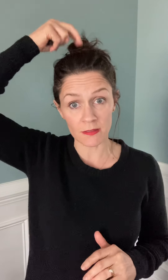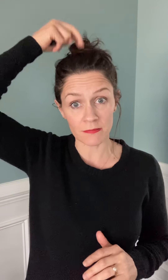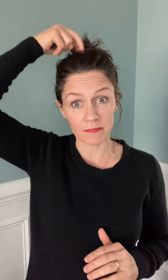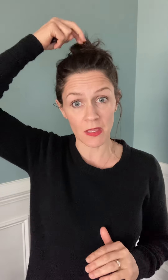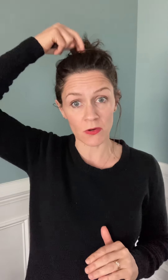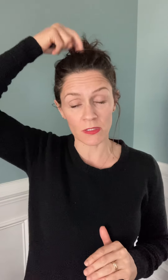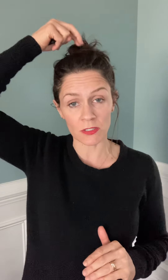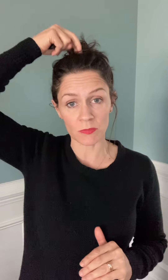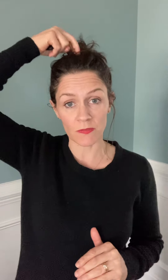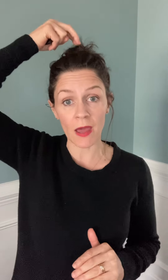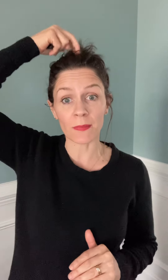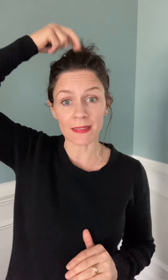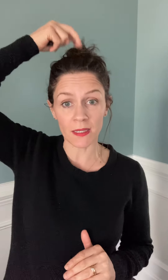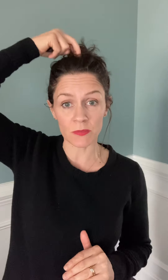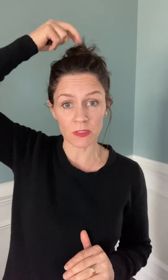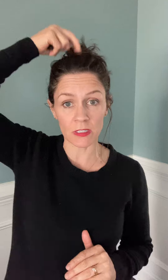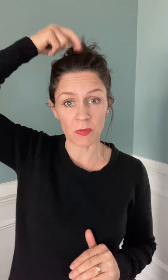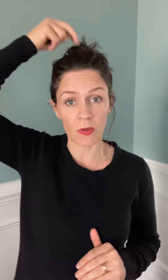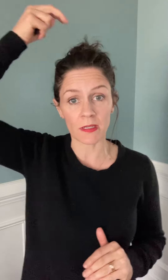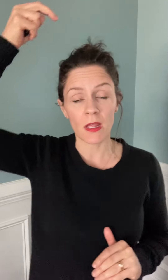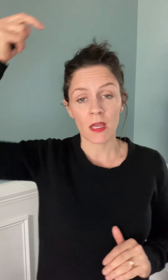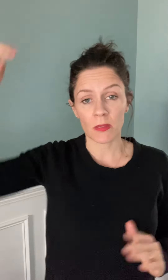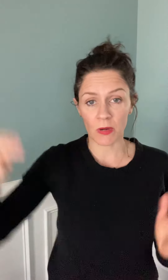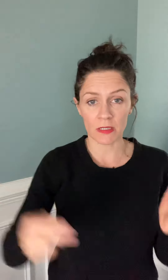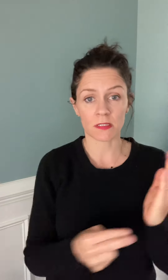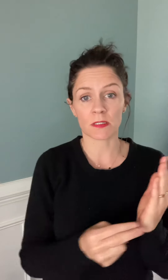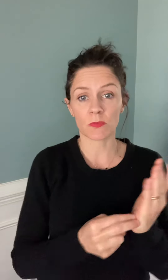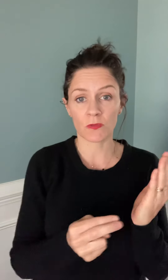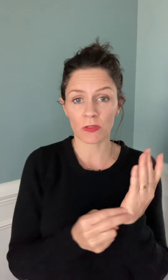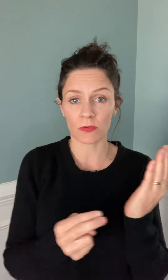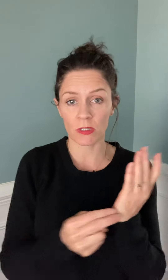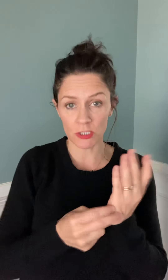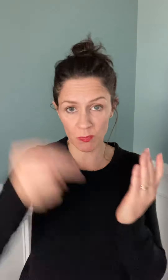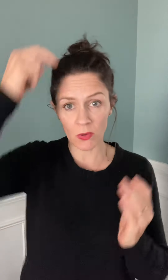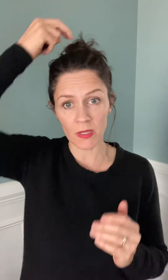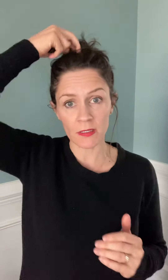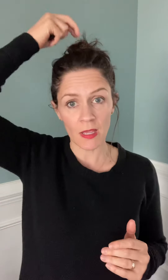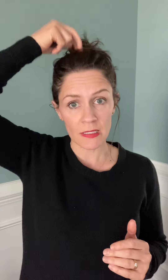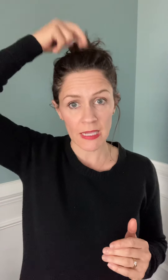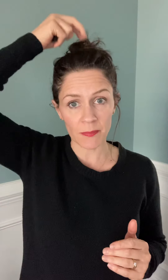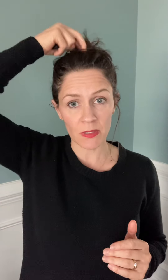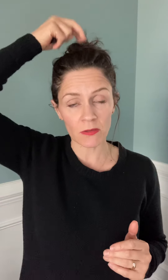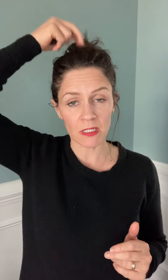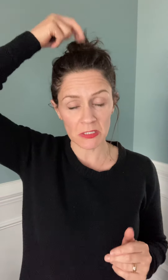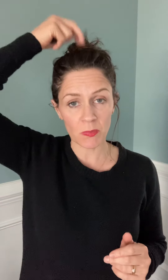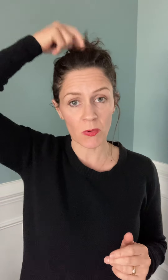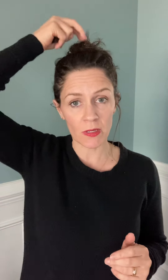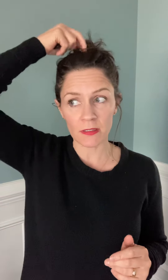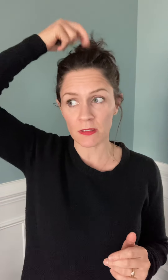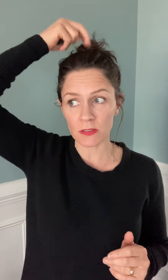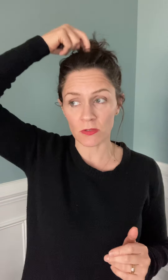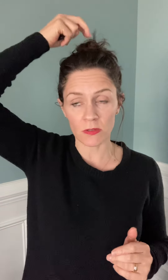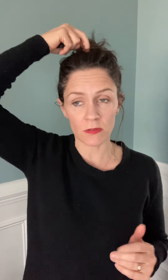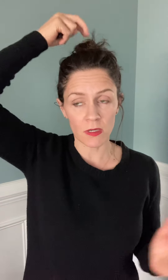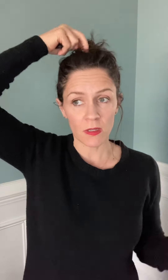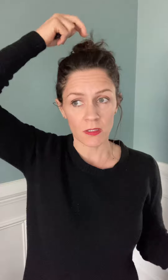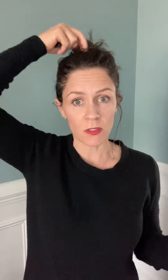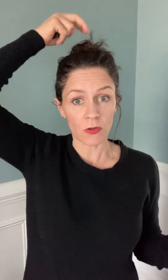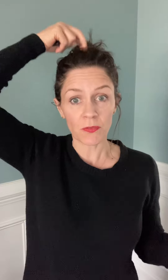there in terms of how many times you need to point. The practice is moving through each point, tapping on each point a certain, you know, a few